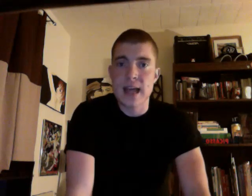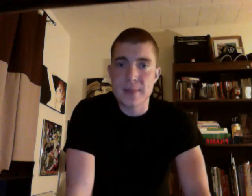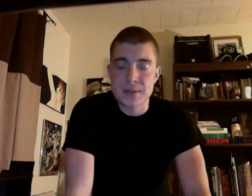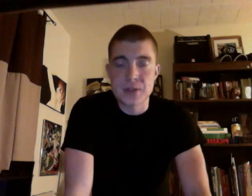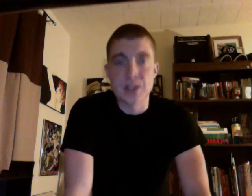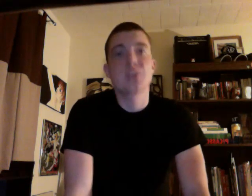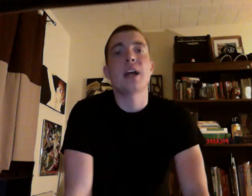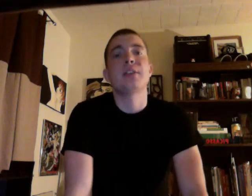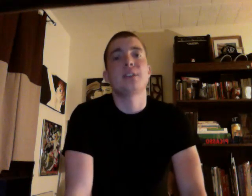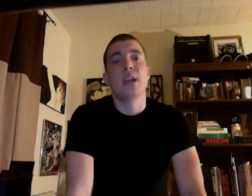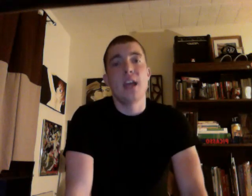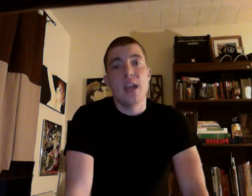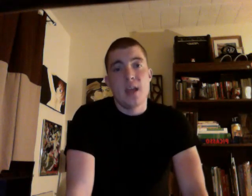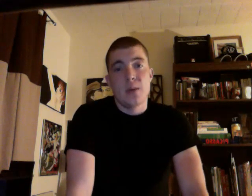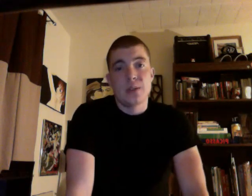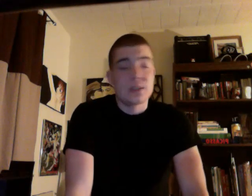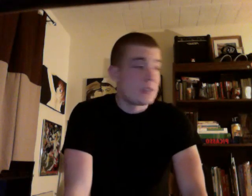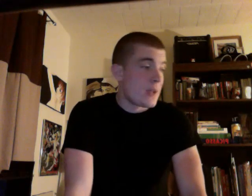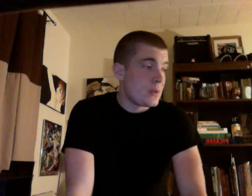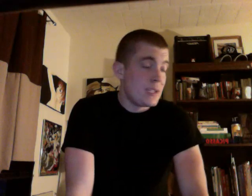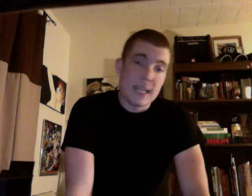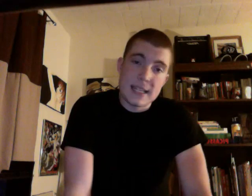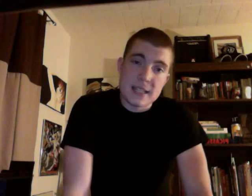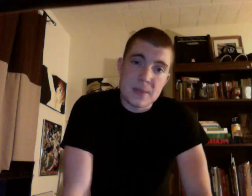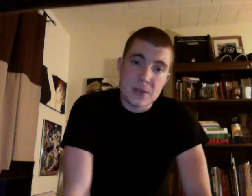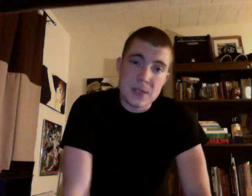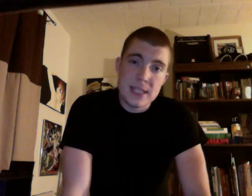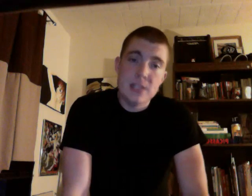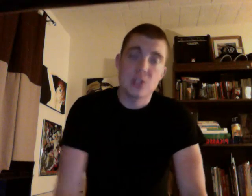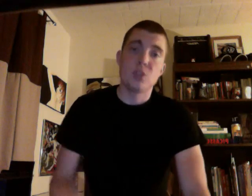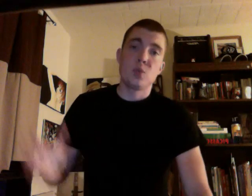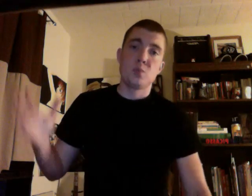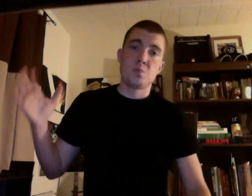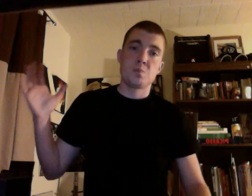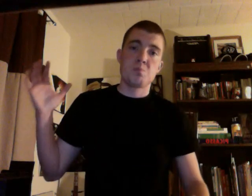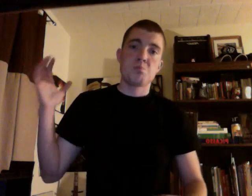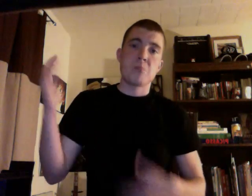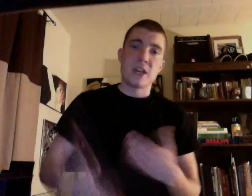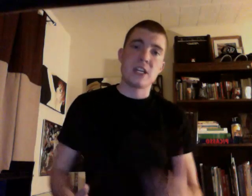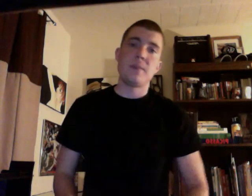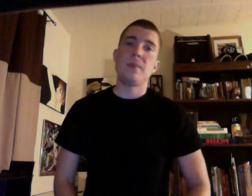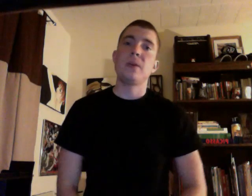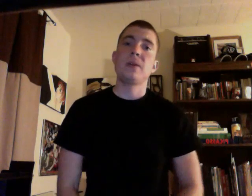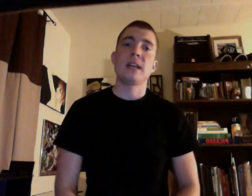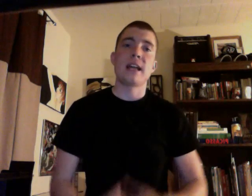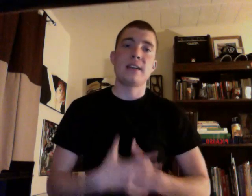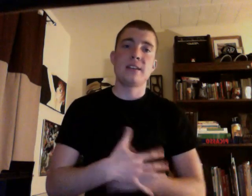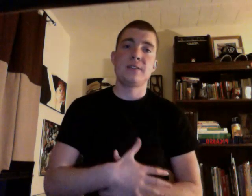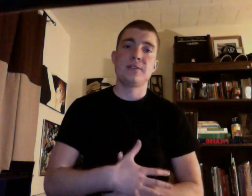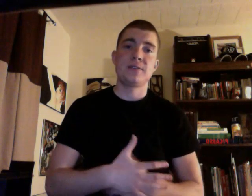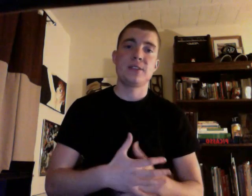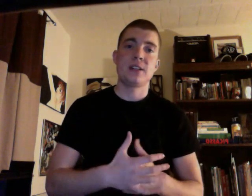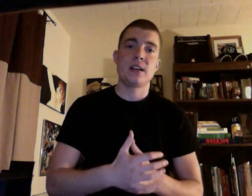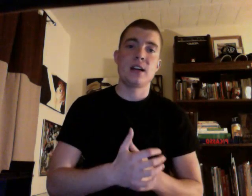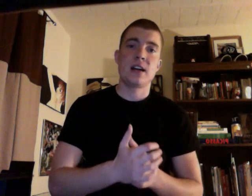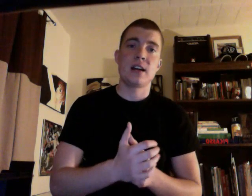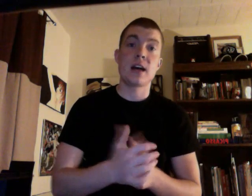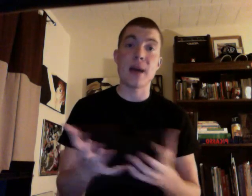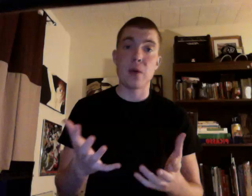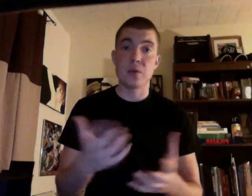happened during our childhood. I'm going to take this opportunity to educate people and kind of come out to